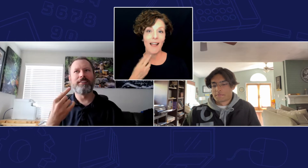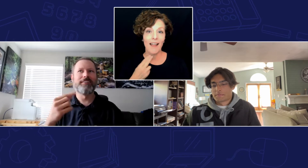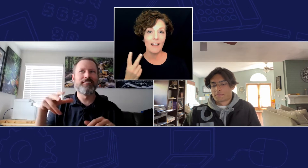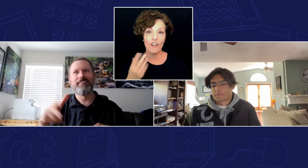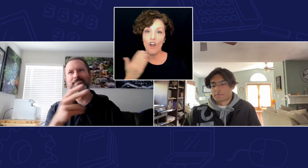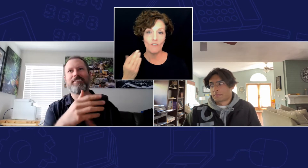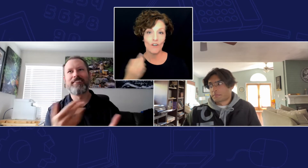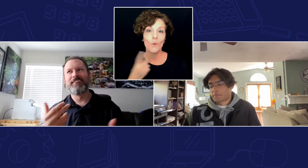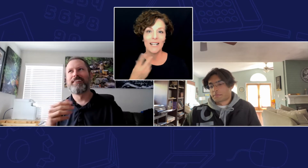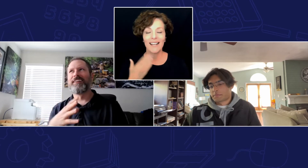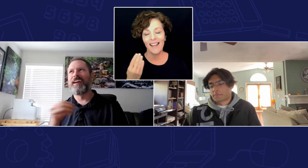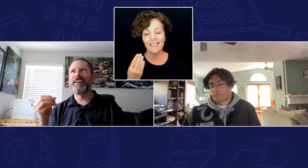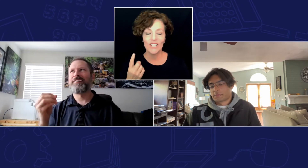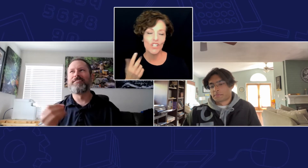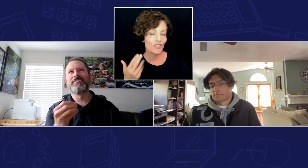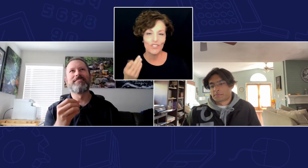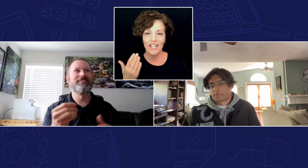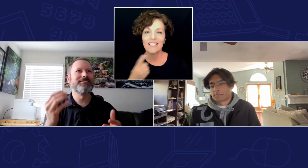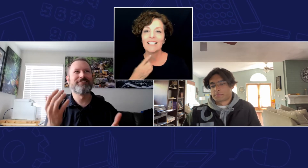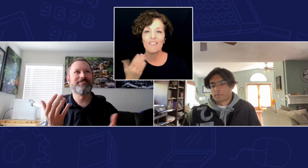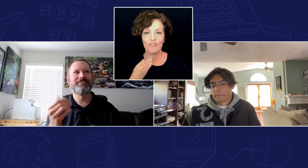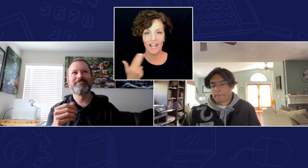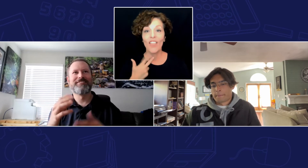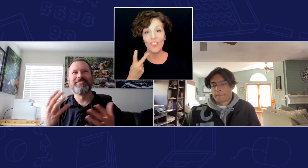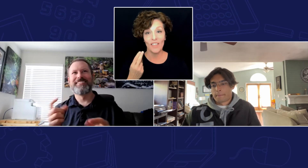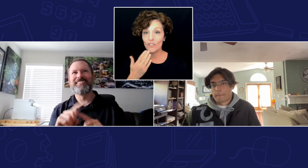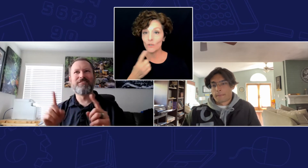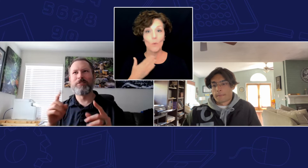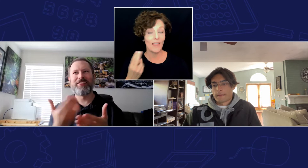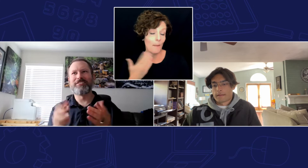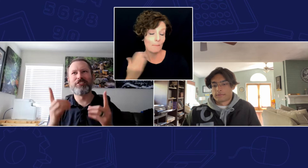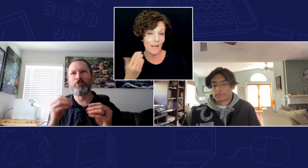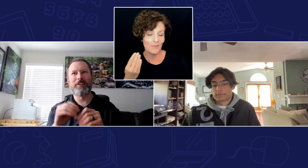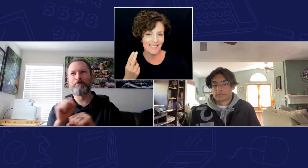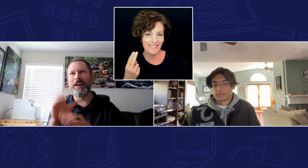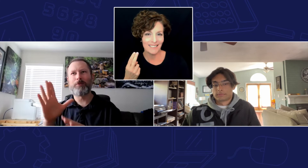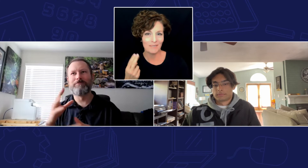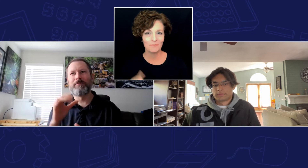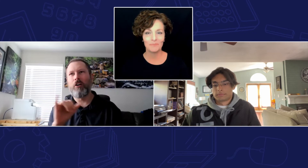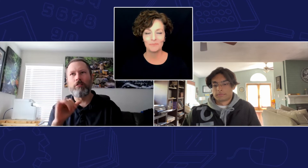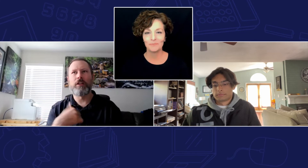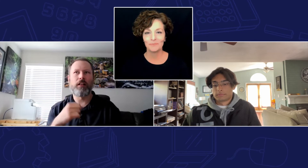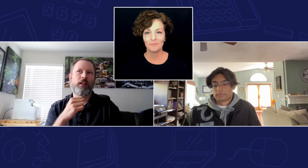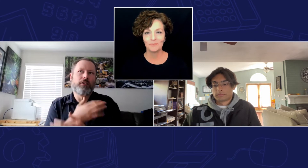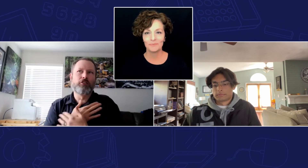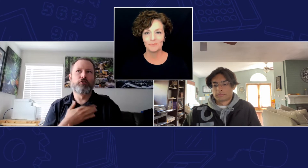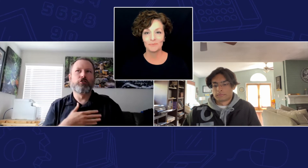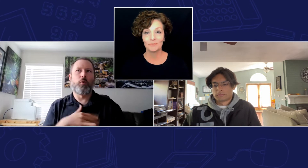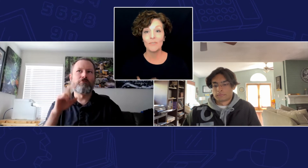and just different things to do in the mountains also I